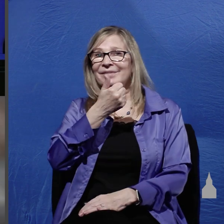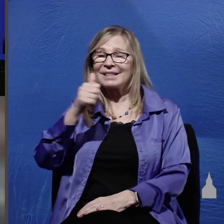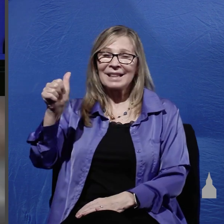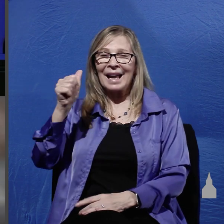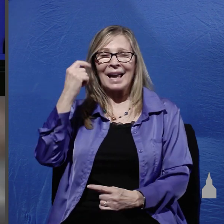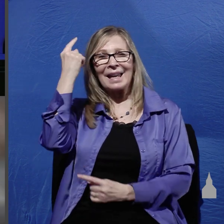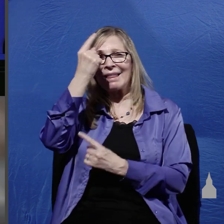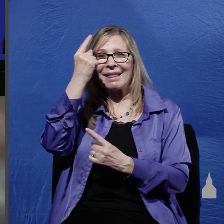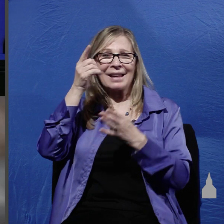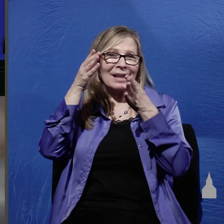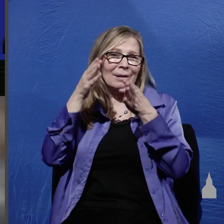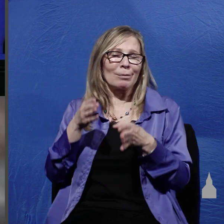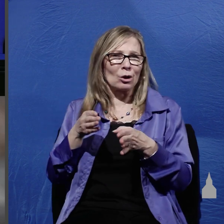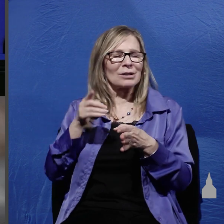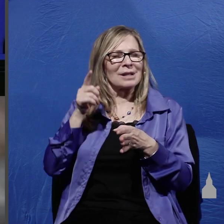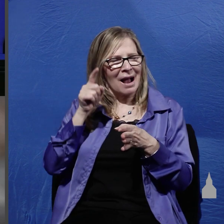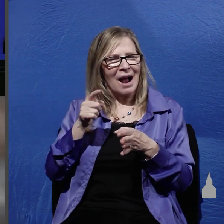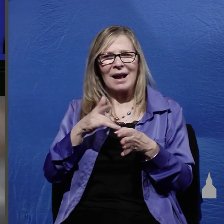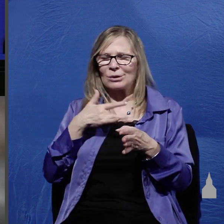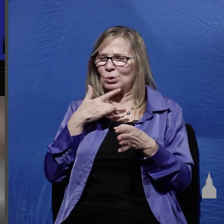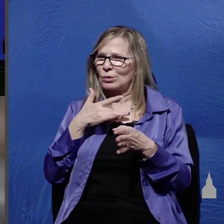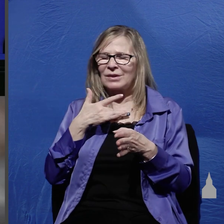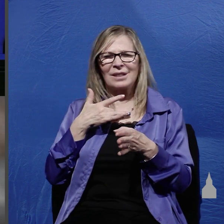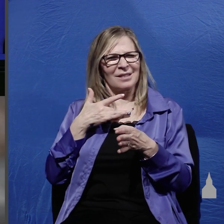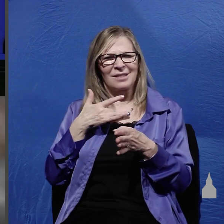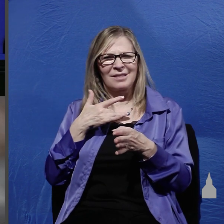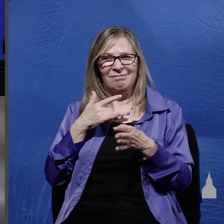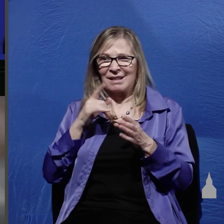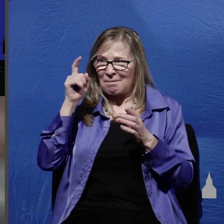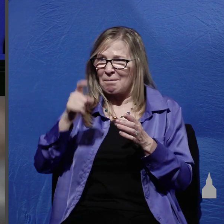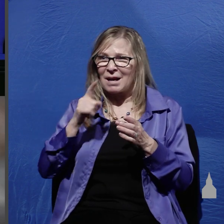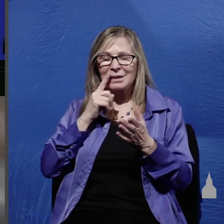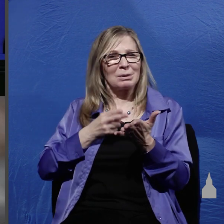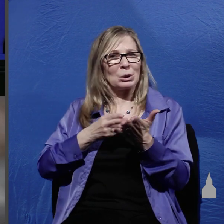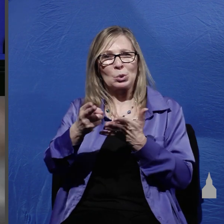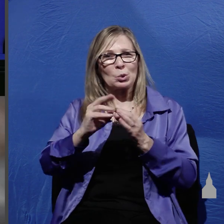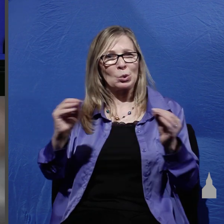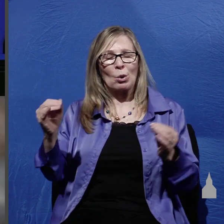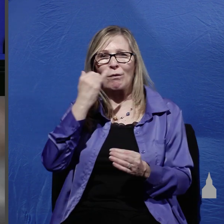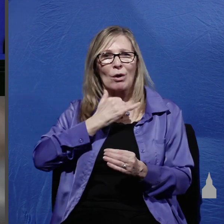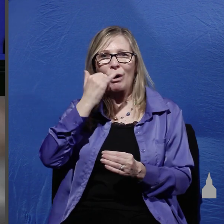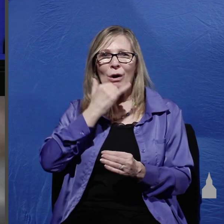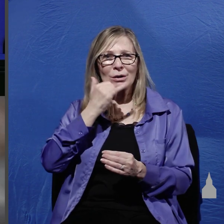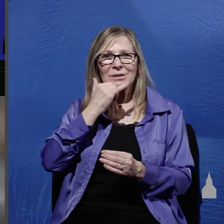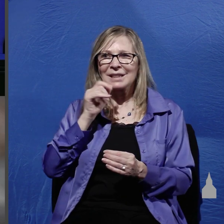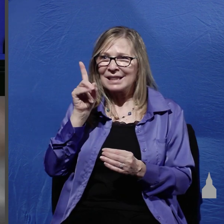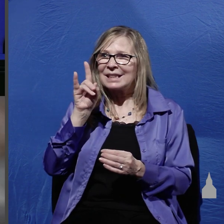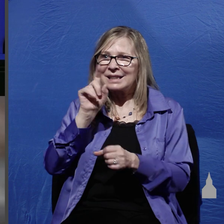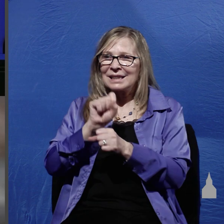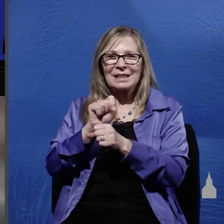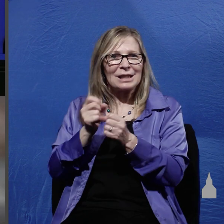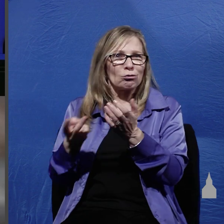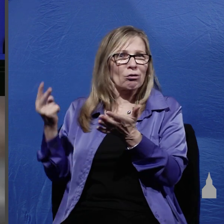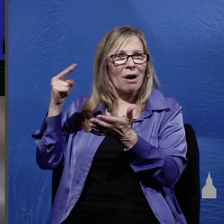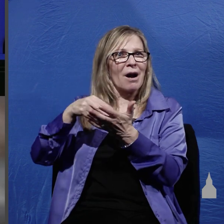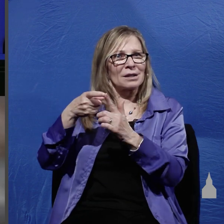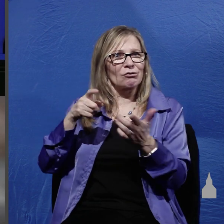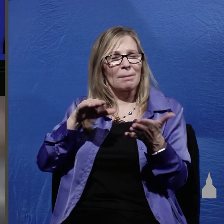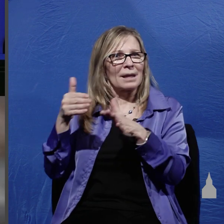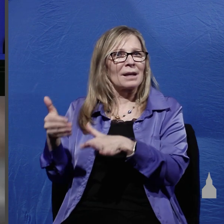has to be true there are no flaws to this it has to be true he did rise from the dead I pray for any here who have never